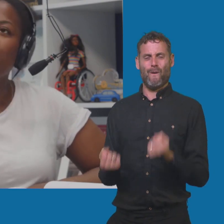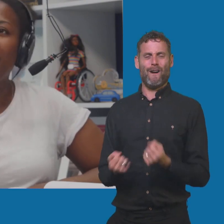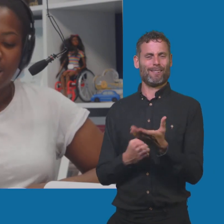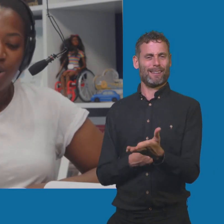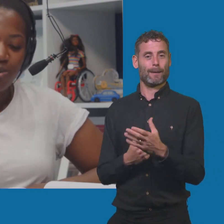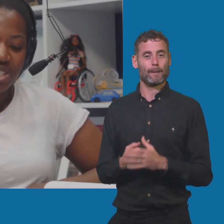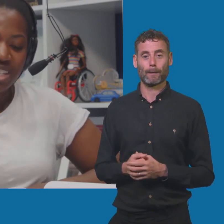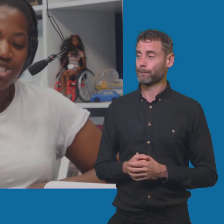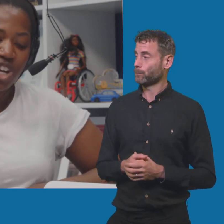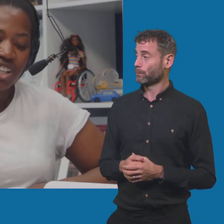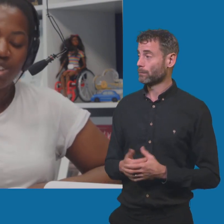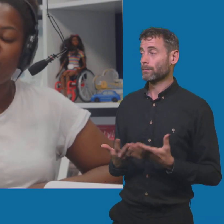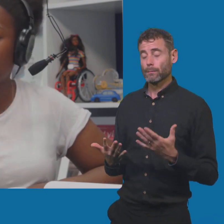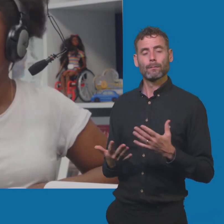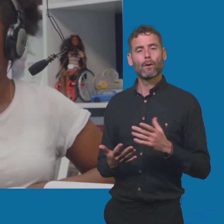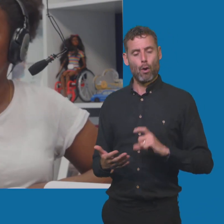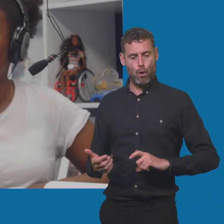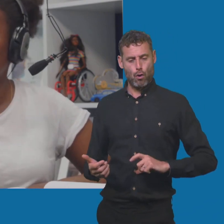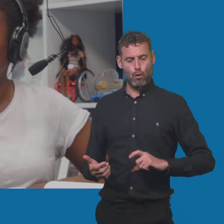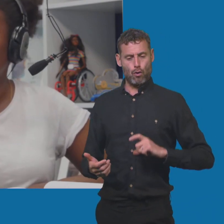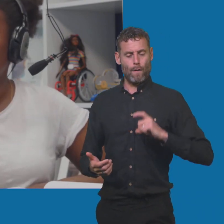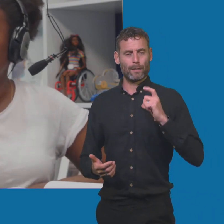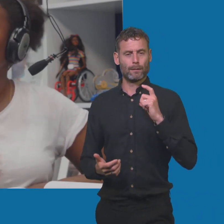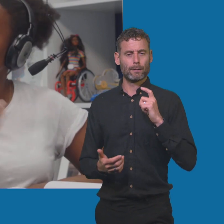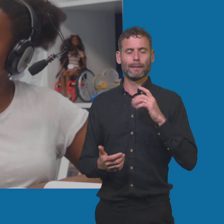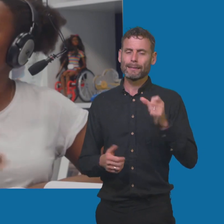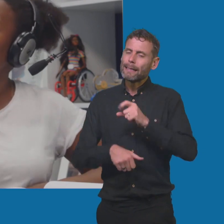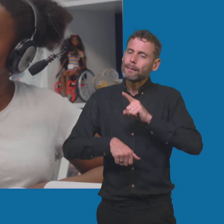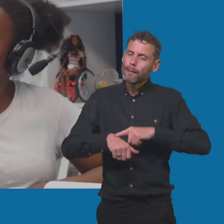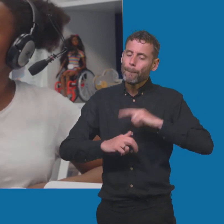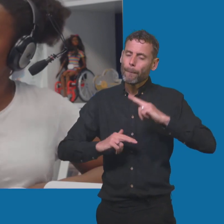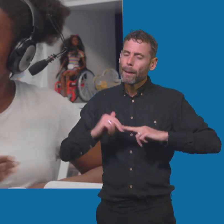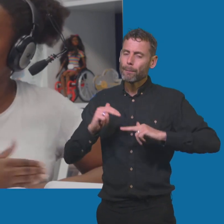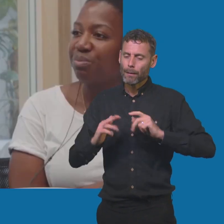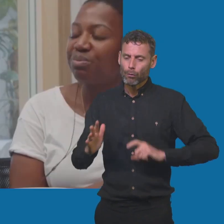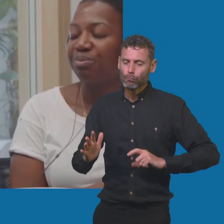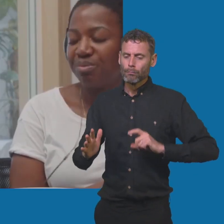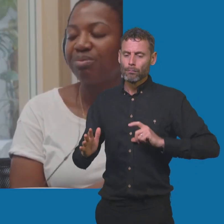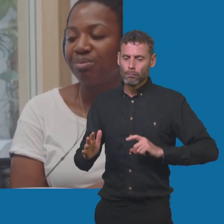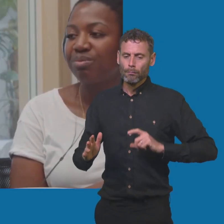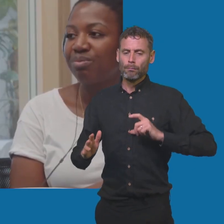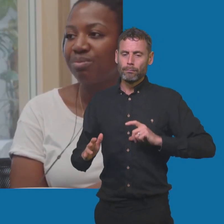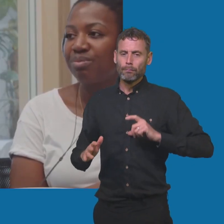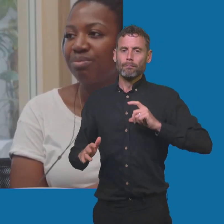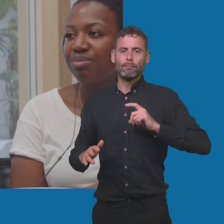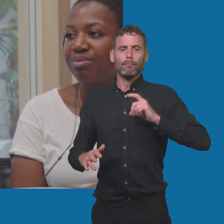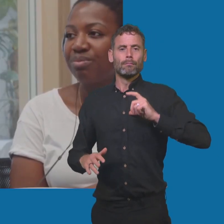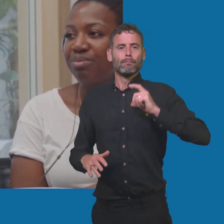agree that confidence is a journey and not a destination? Like you're always working to be confident? Always. I always refer it to a